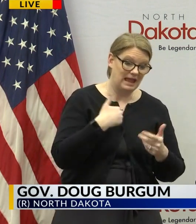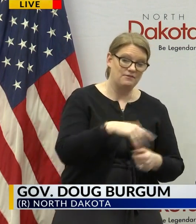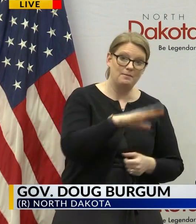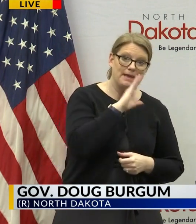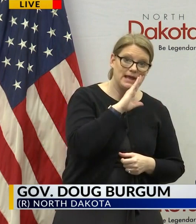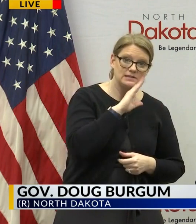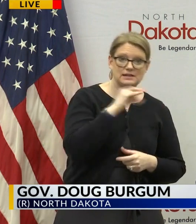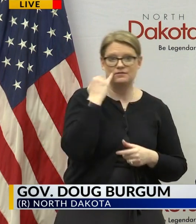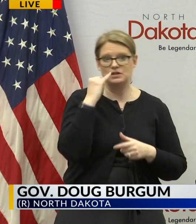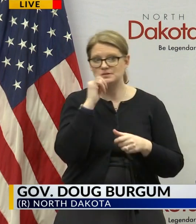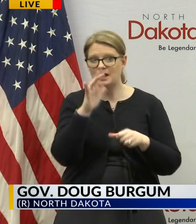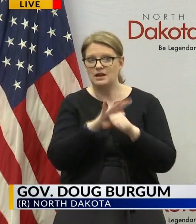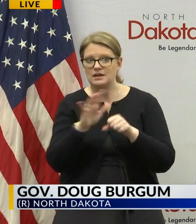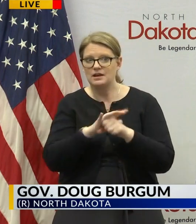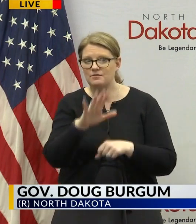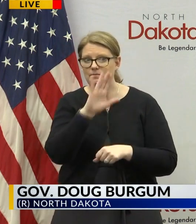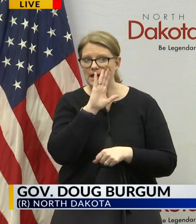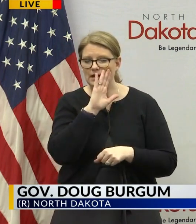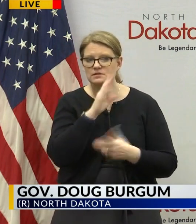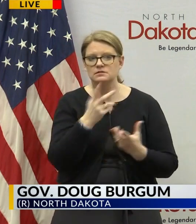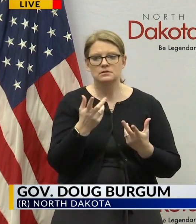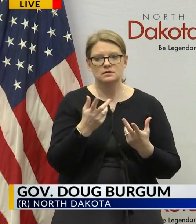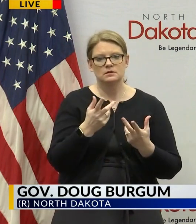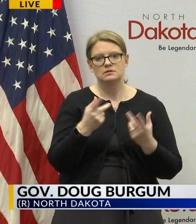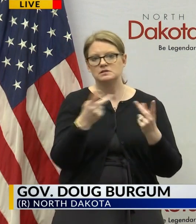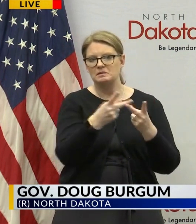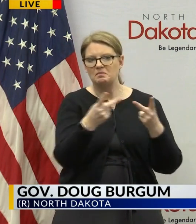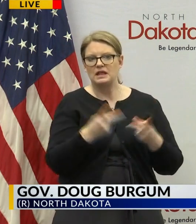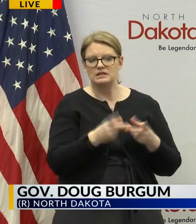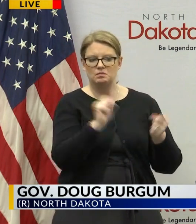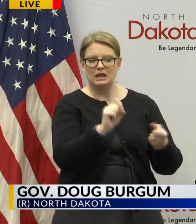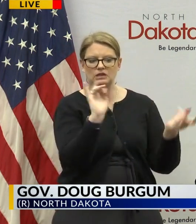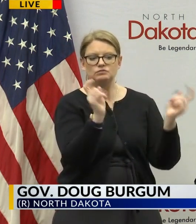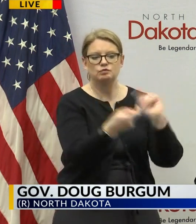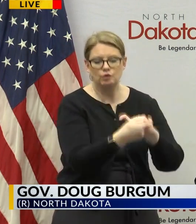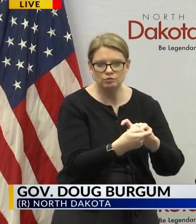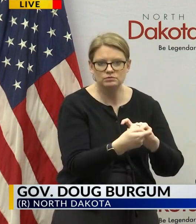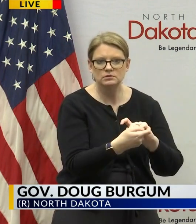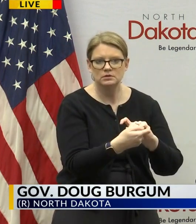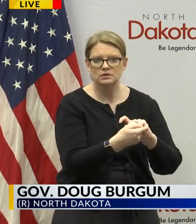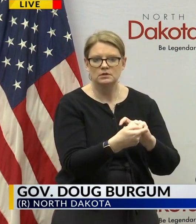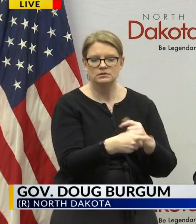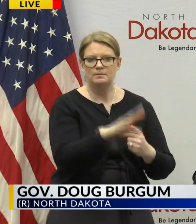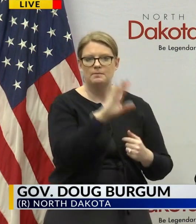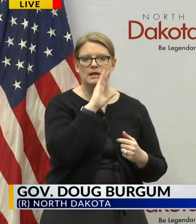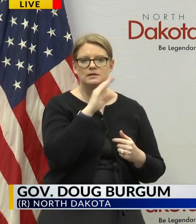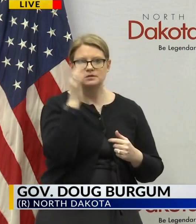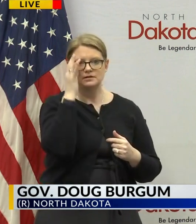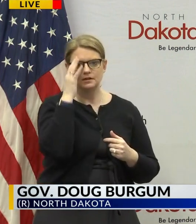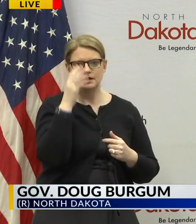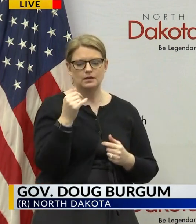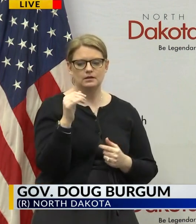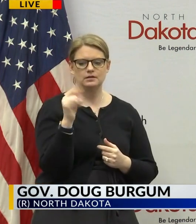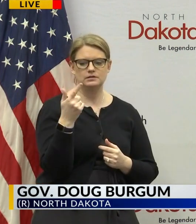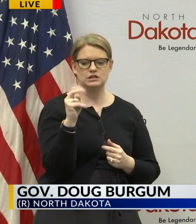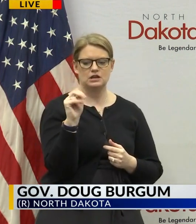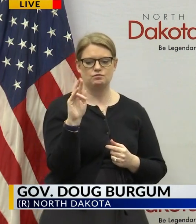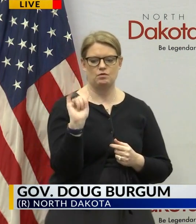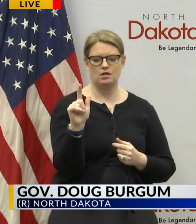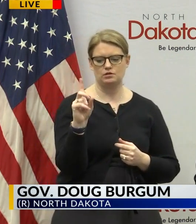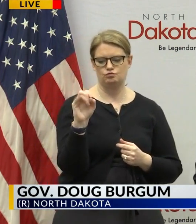beds and if we don't have enough beds we can convert facilities that can be made into beds general doorman and i had a call